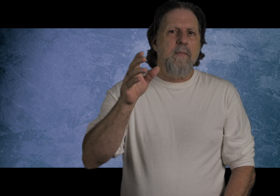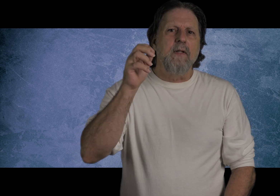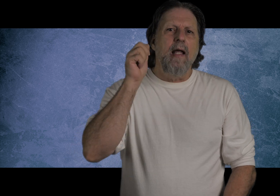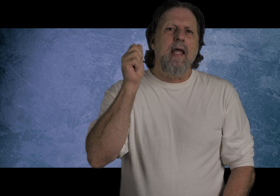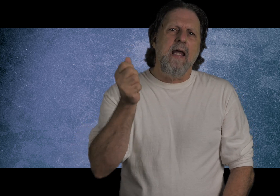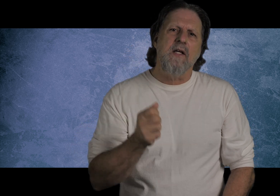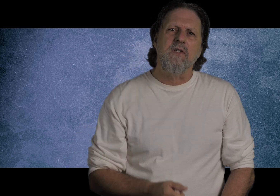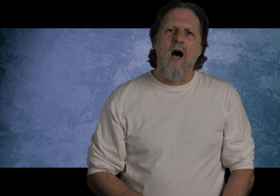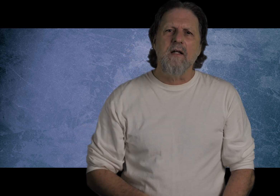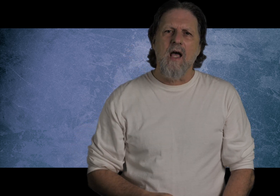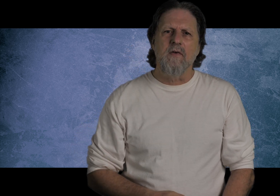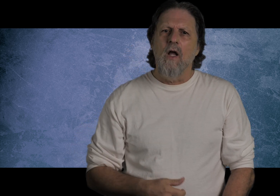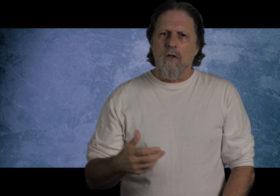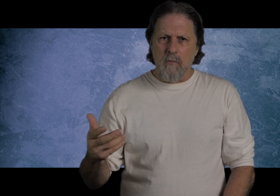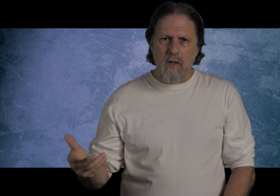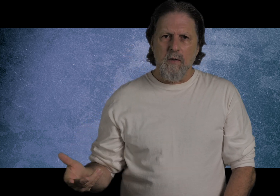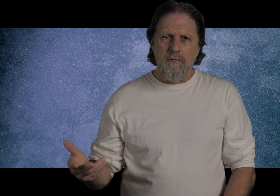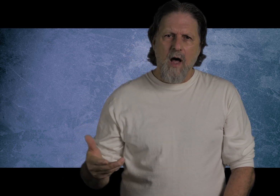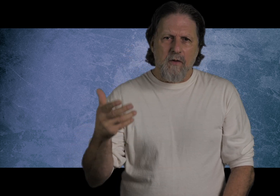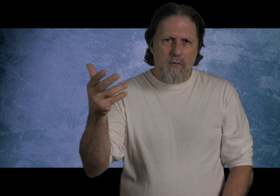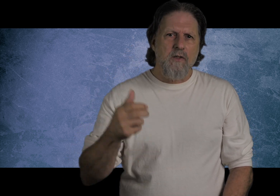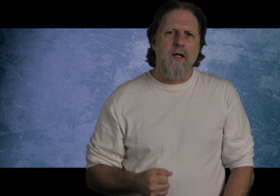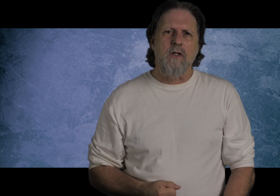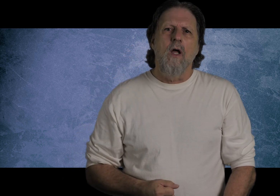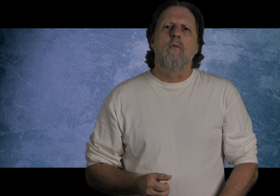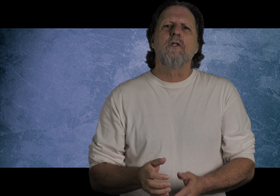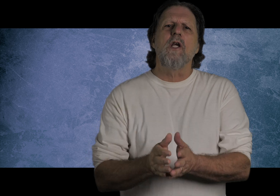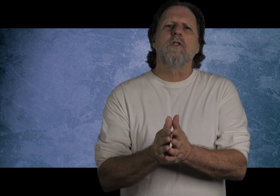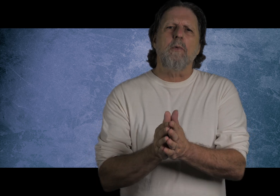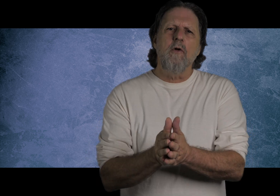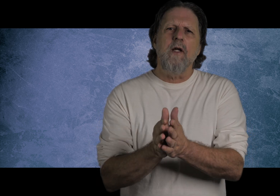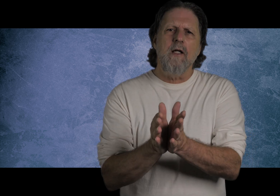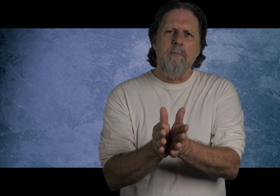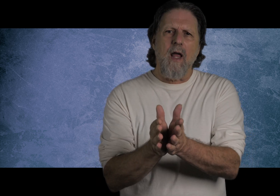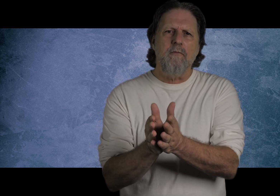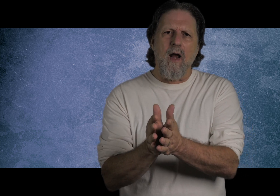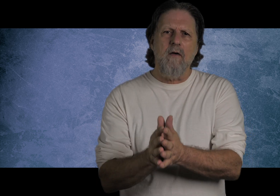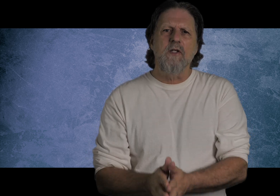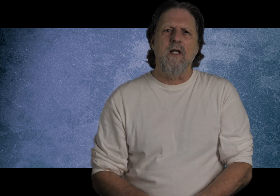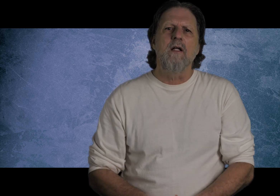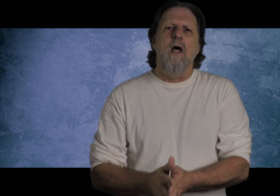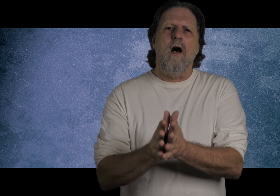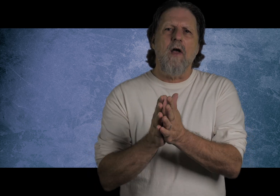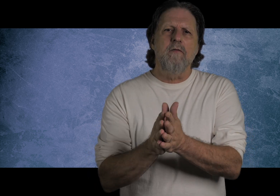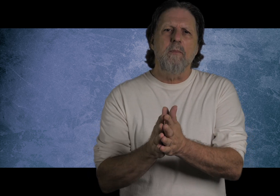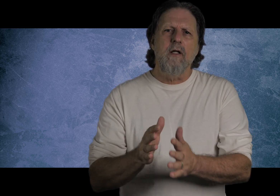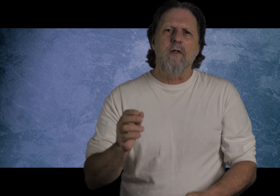happened. He has gone to heaven to be with the Father, the resurrection, which is proof He did pay for every sin of every believer